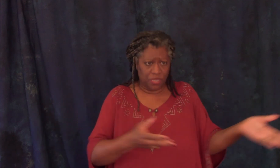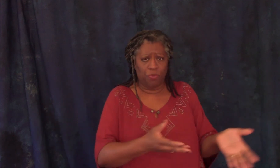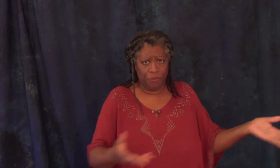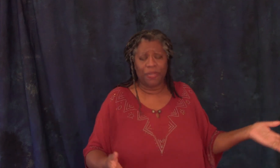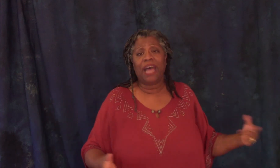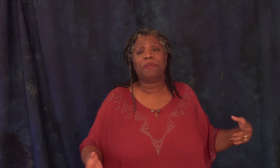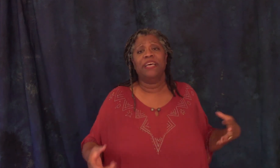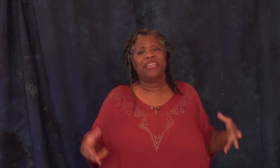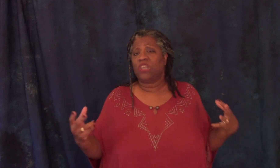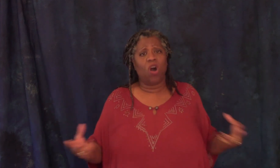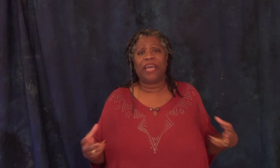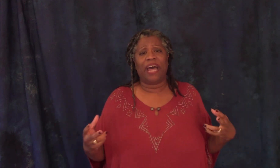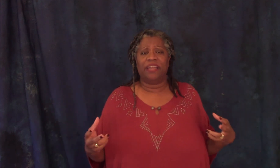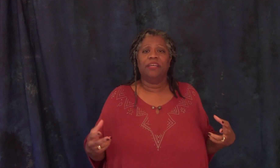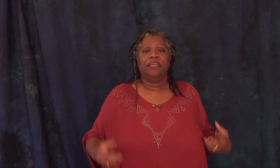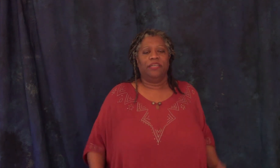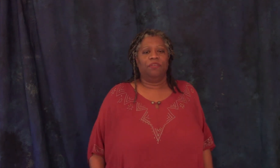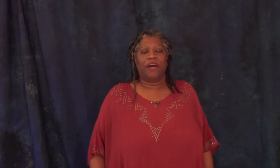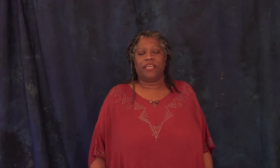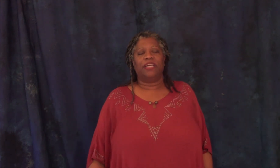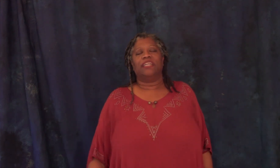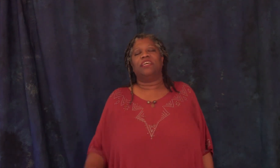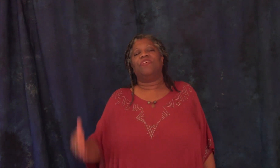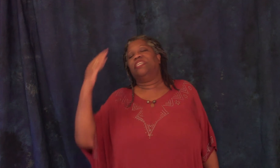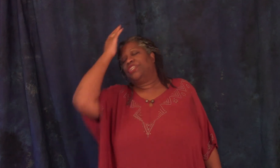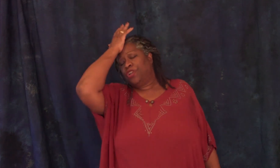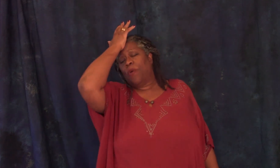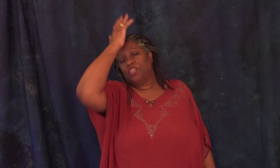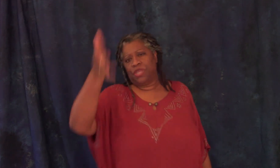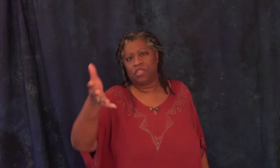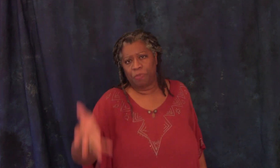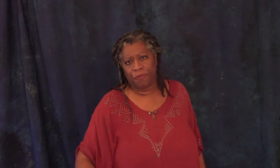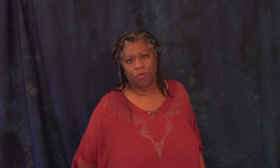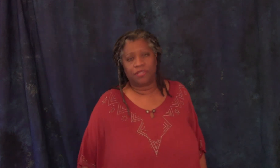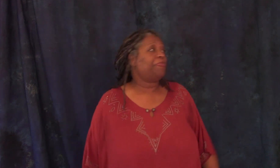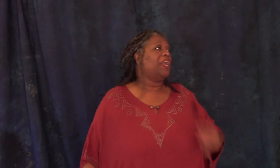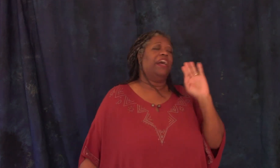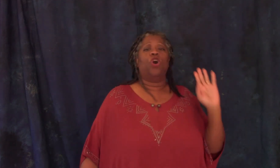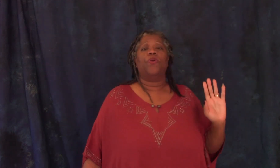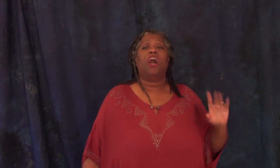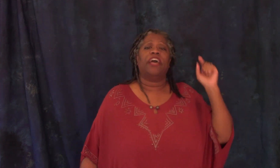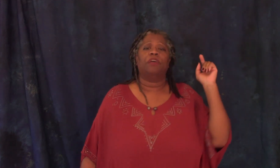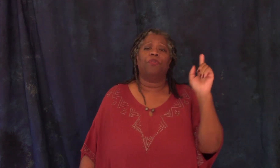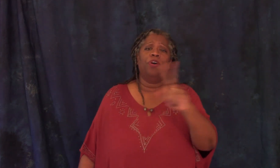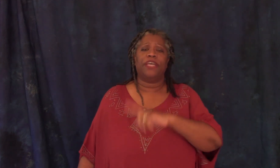poor people had but that's all they had finally the king got sick of it he said you know what you think these people are worth something and i know they're not and i can prove it